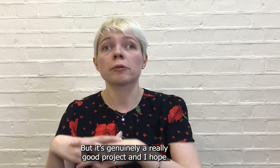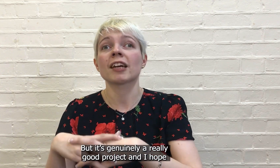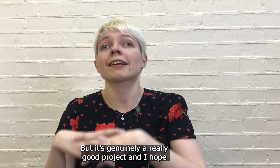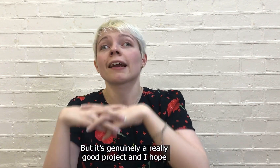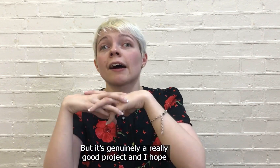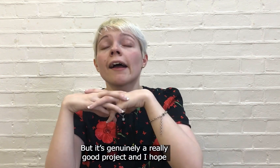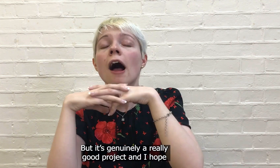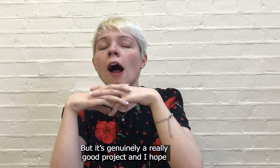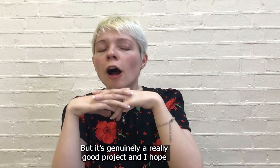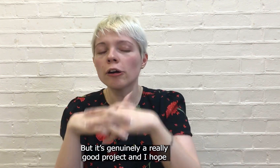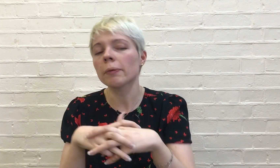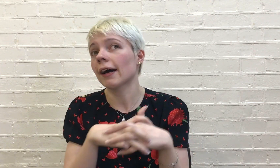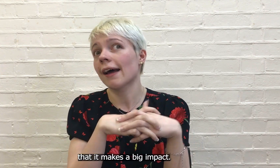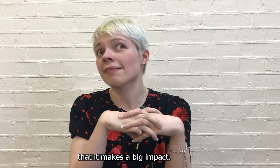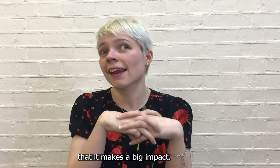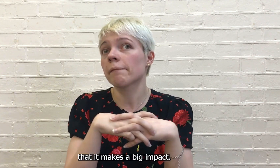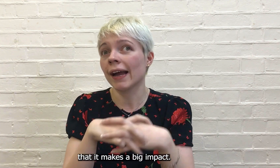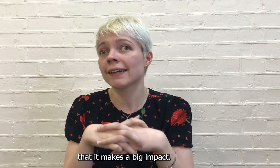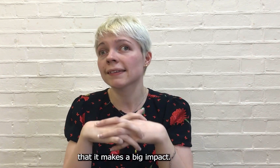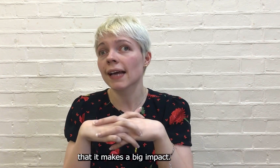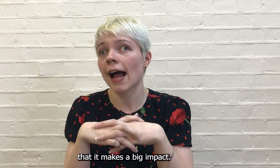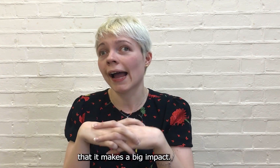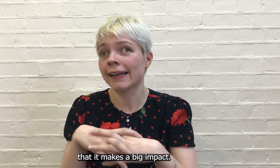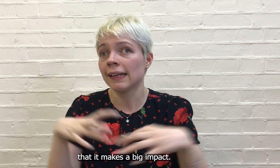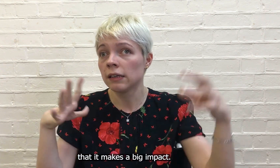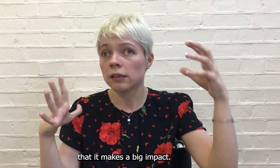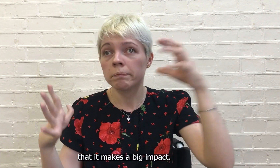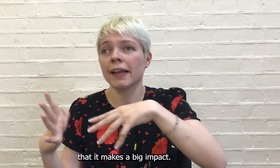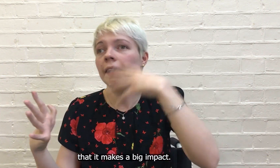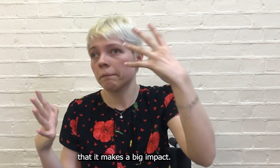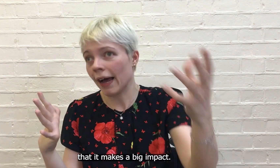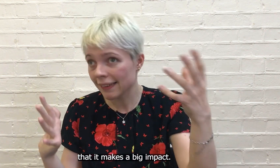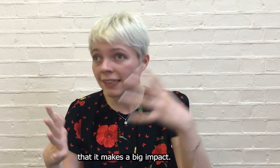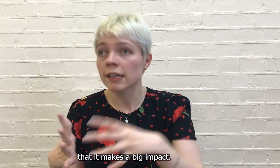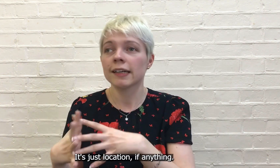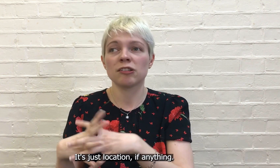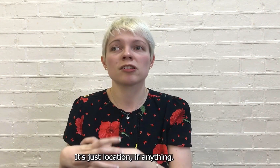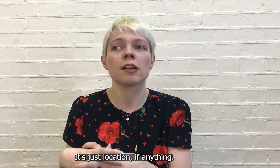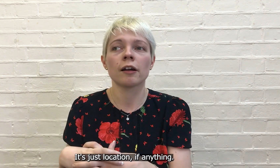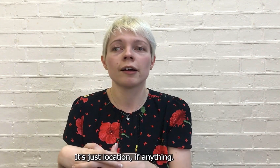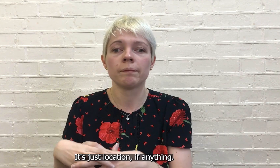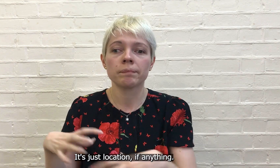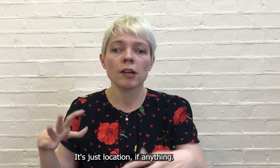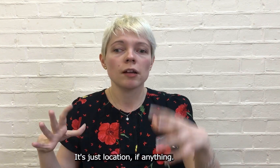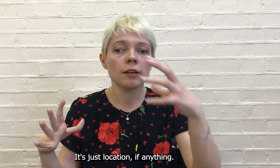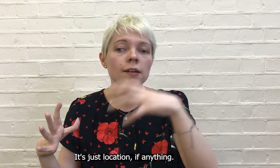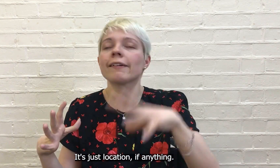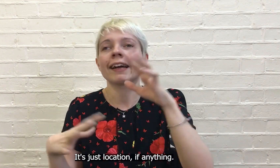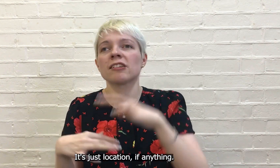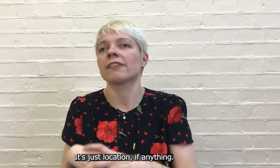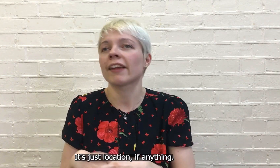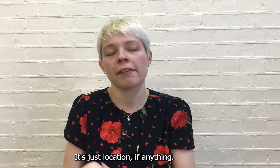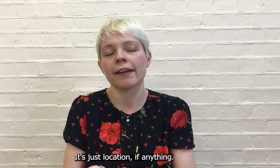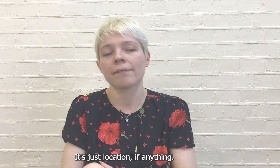project and I hope that it makes a big impact It's just that location-wise can you paint?